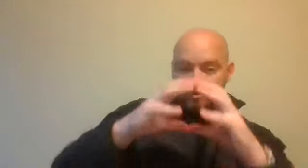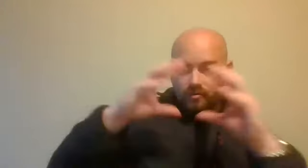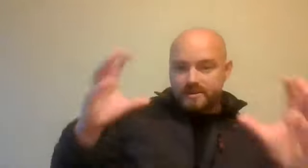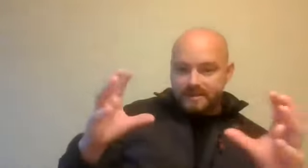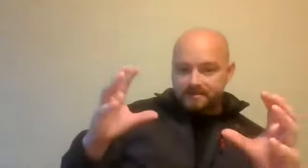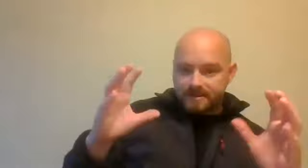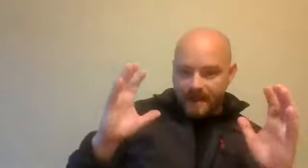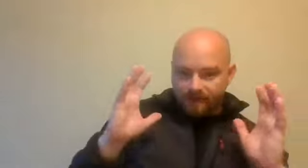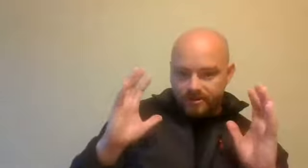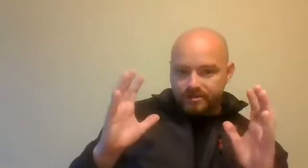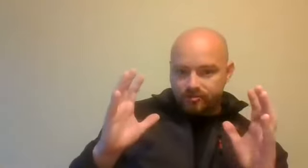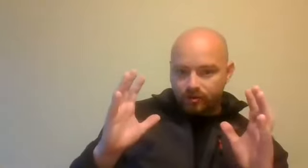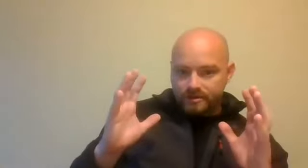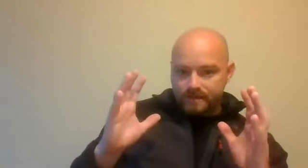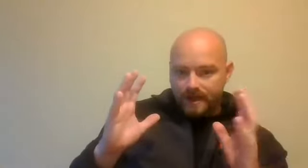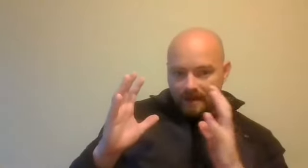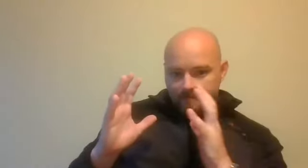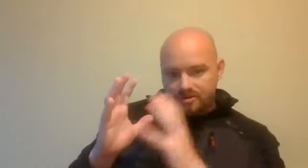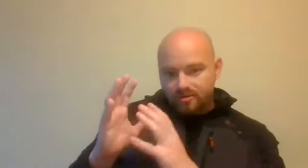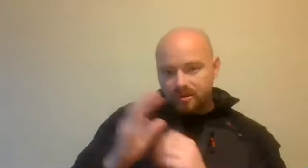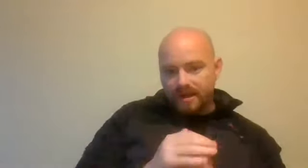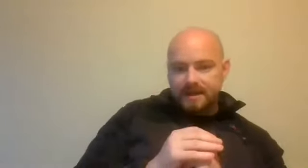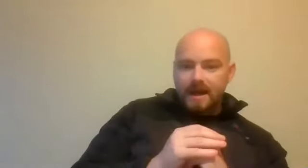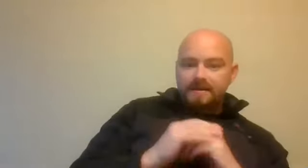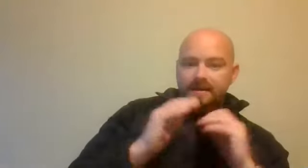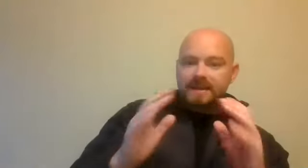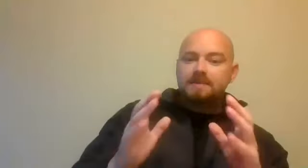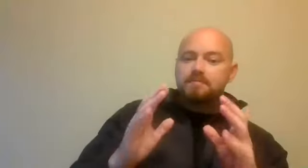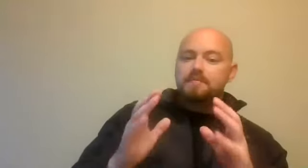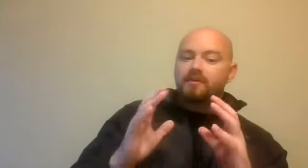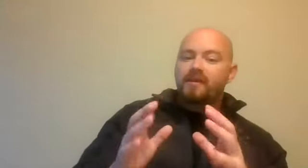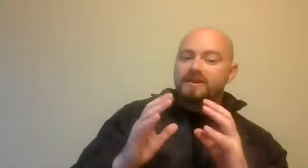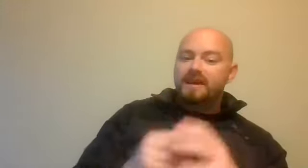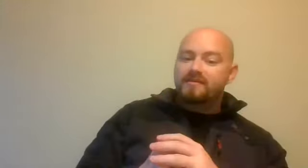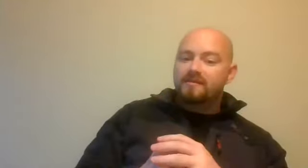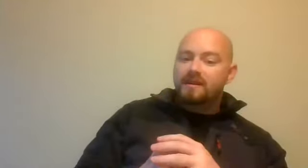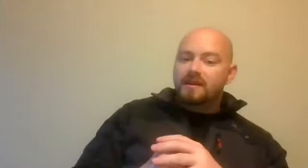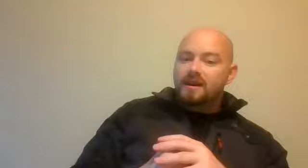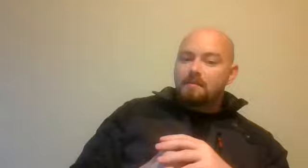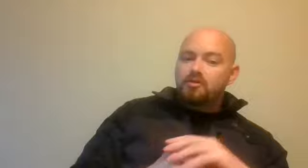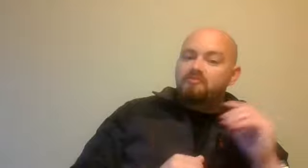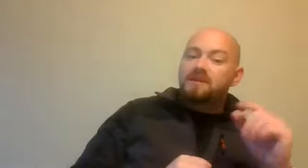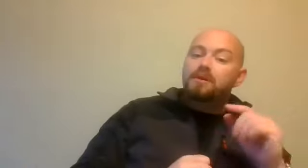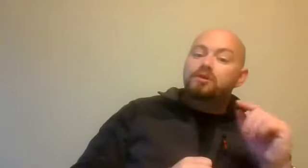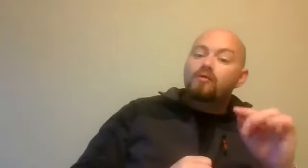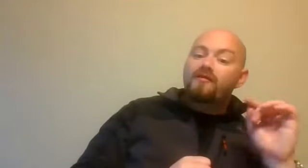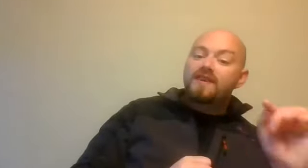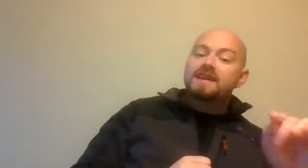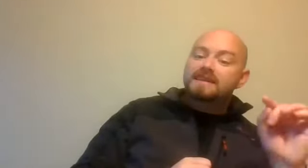do a risk assessment, have risk controls and have measures in place that keep people very safe. But if people don't feel